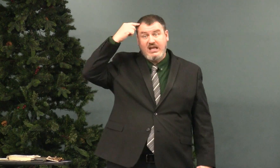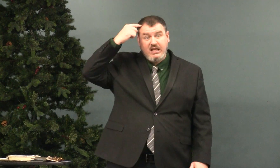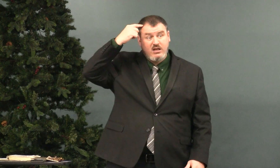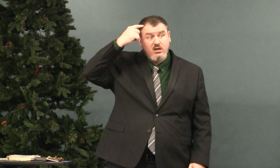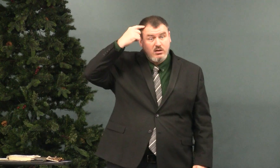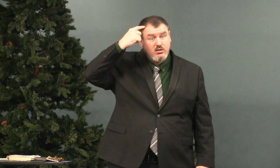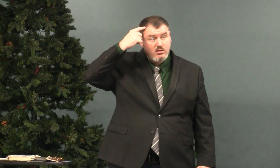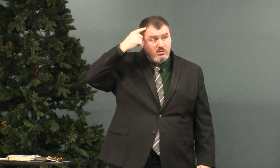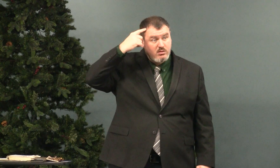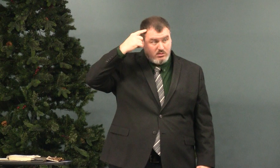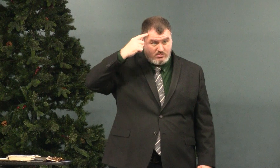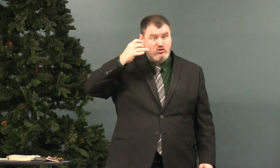Maybe you can think it.